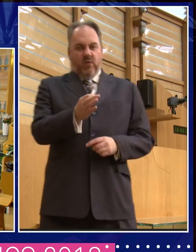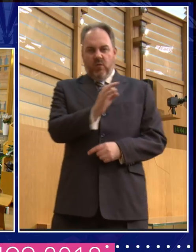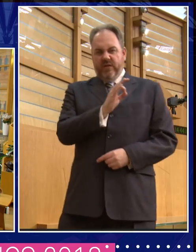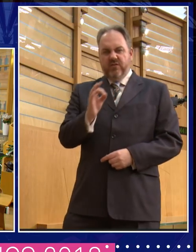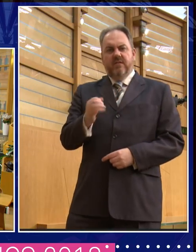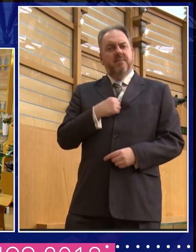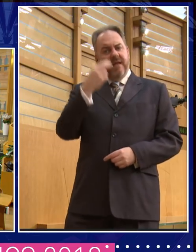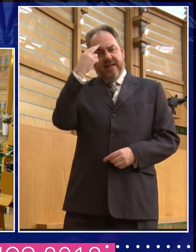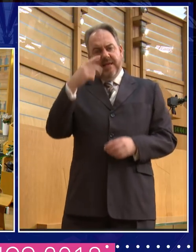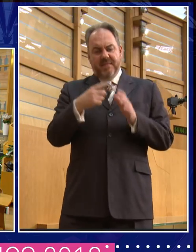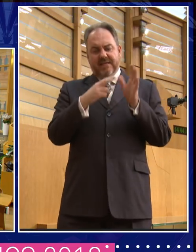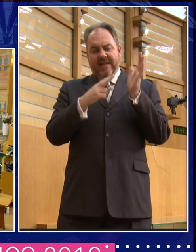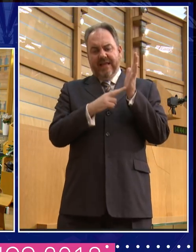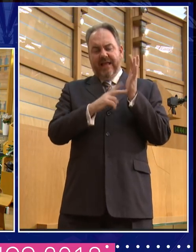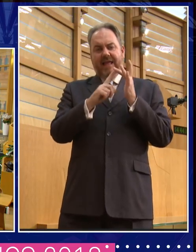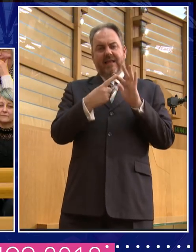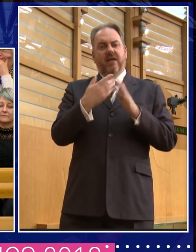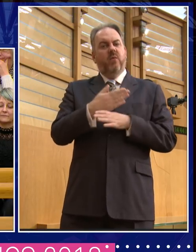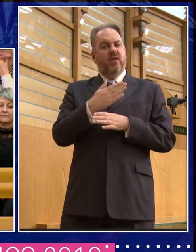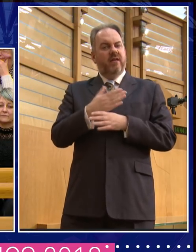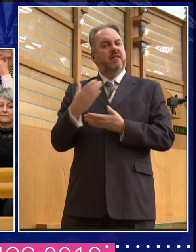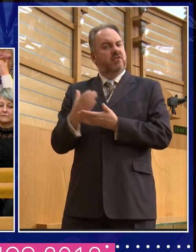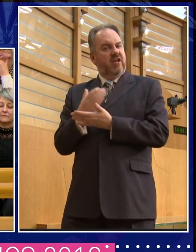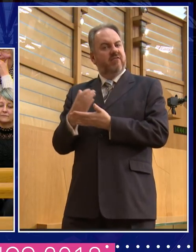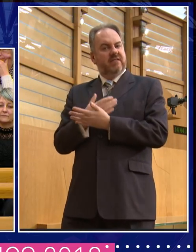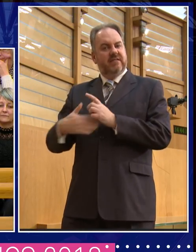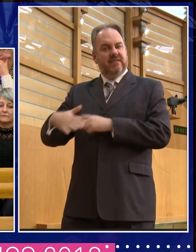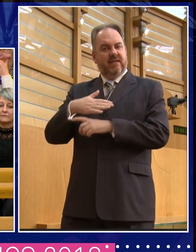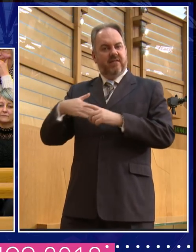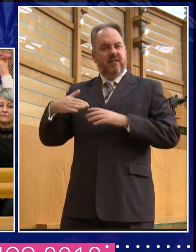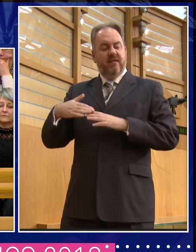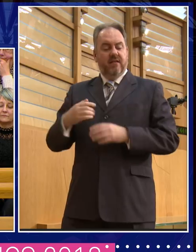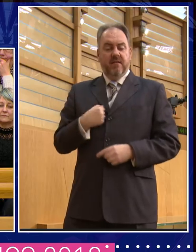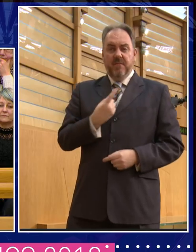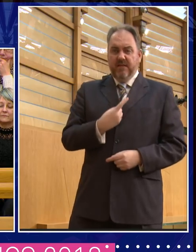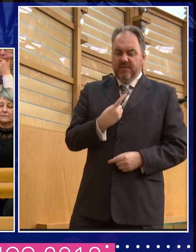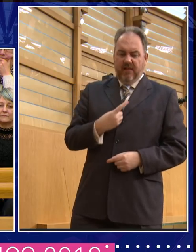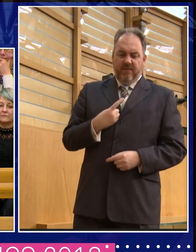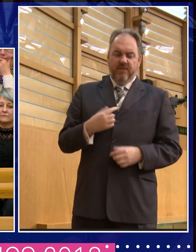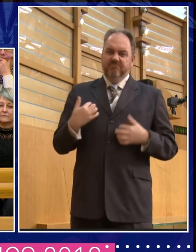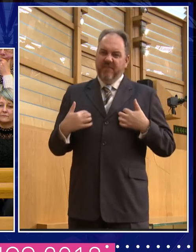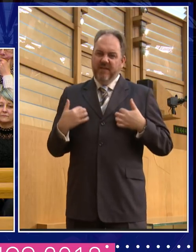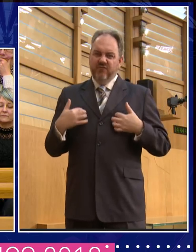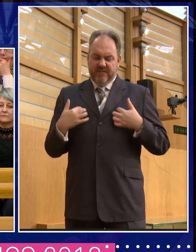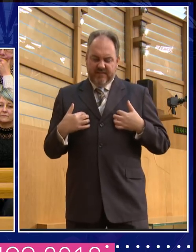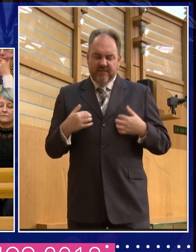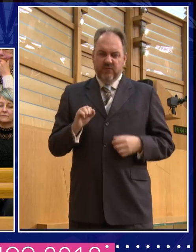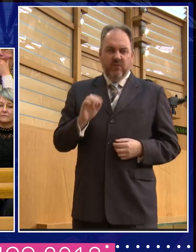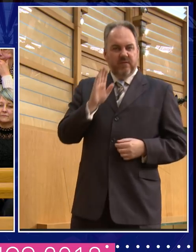attempted to pass as an academic. Um, and I really would be interested in your thoughts, um, connecting with what you said about the silencing